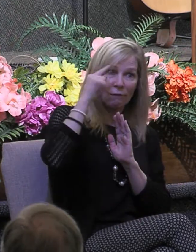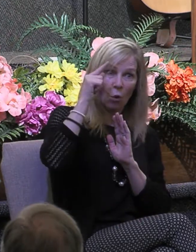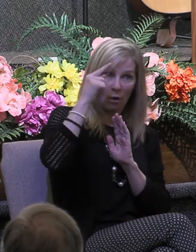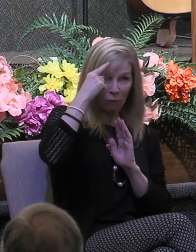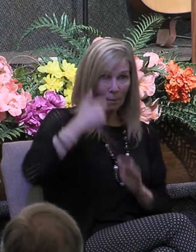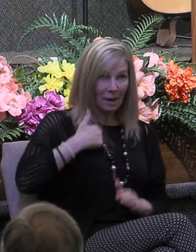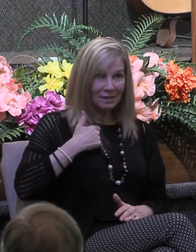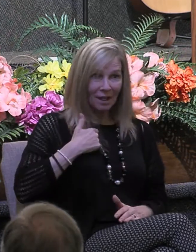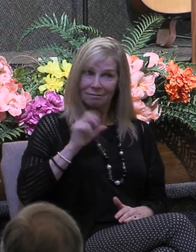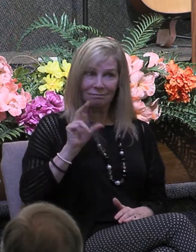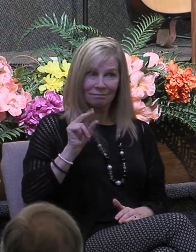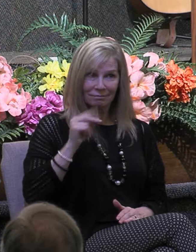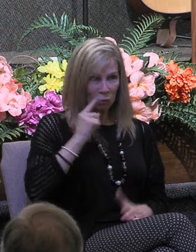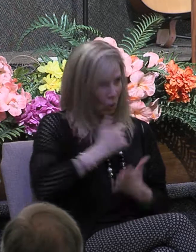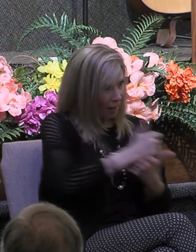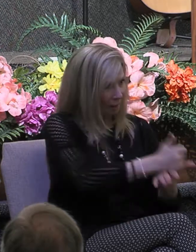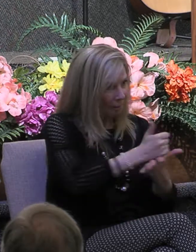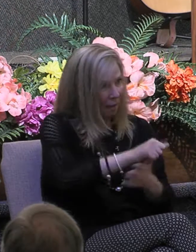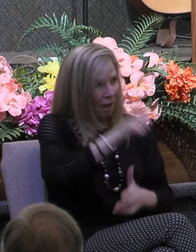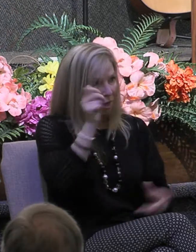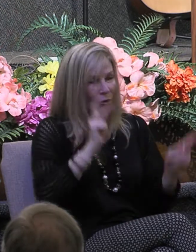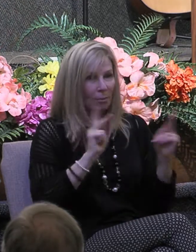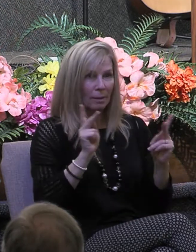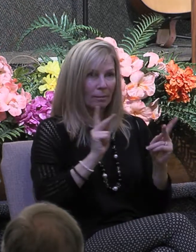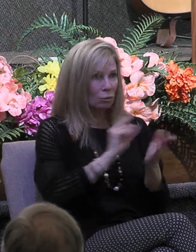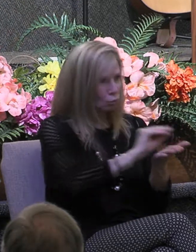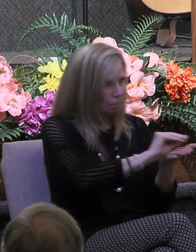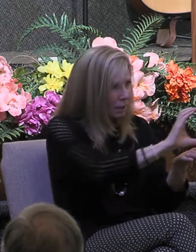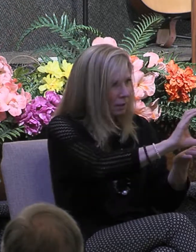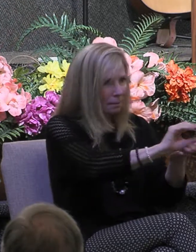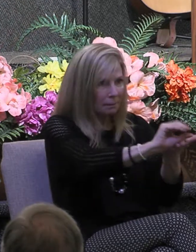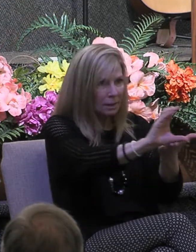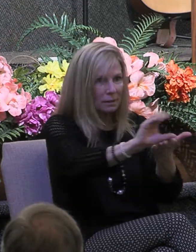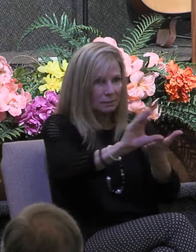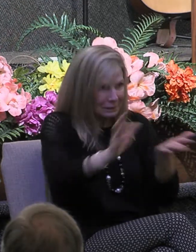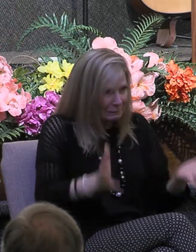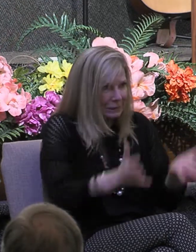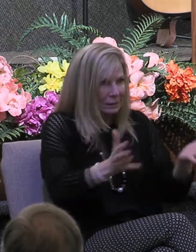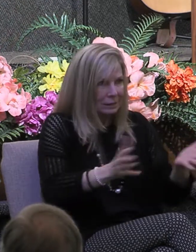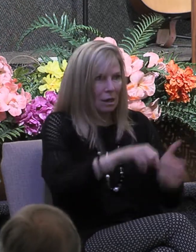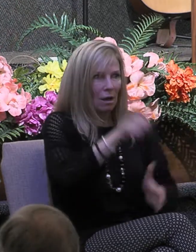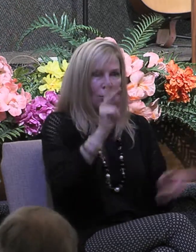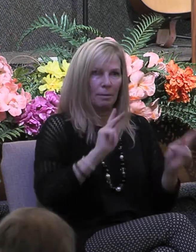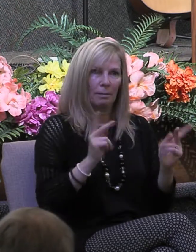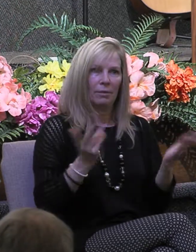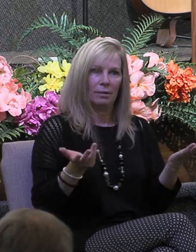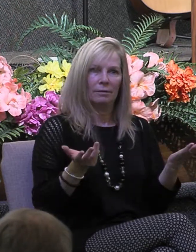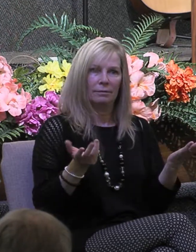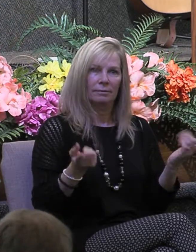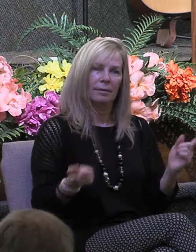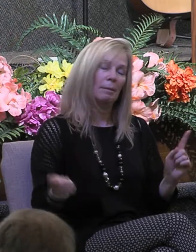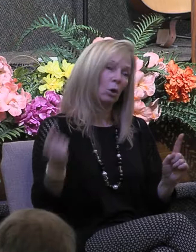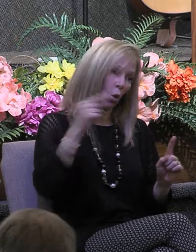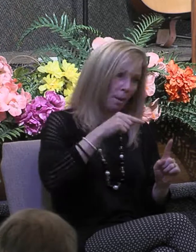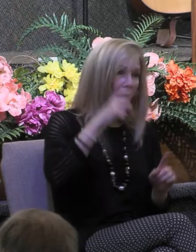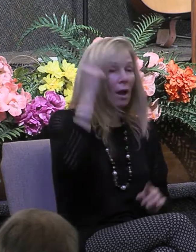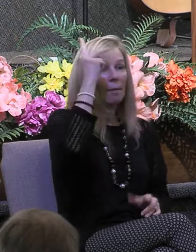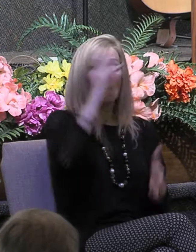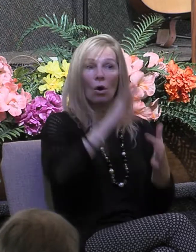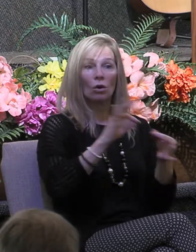ourselves let me read to you go back to 1 Corinthians 12 verses 4 through 7 what Paul said now there are varieties of gifts